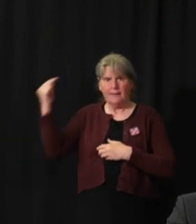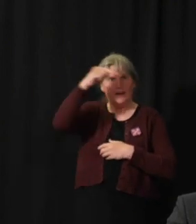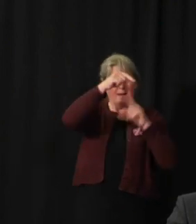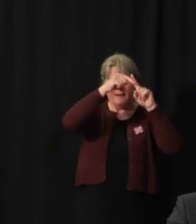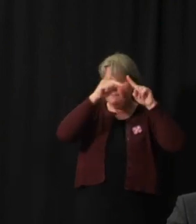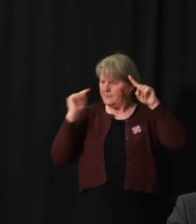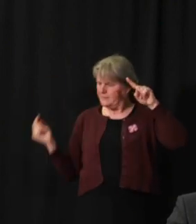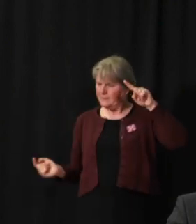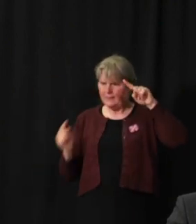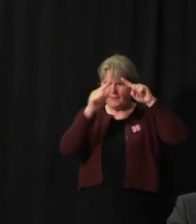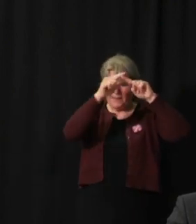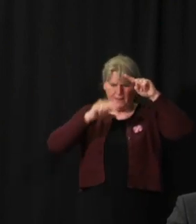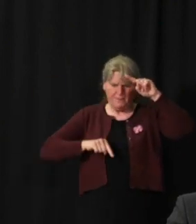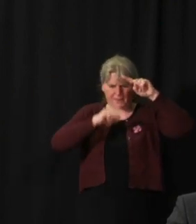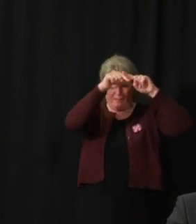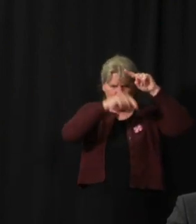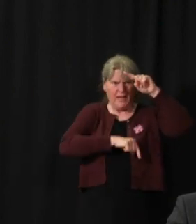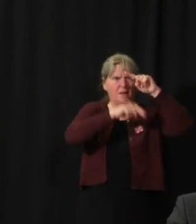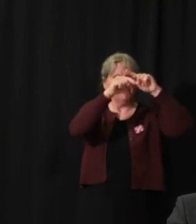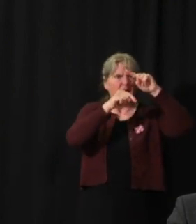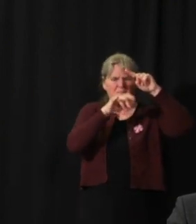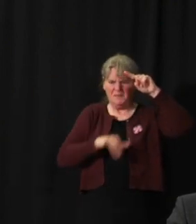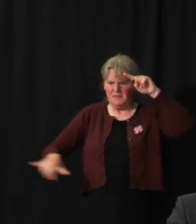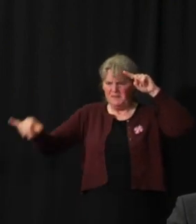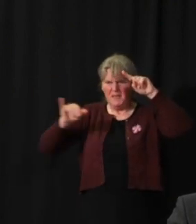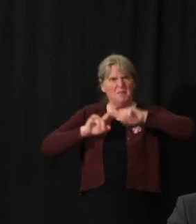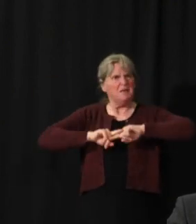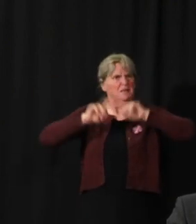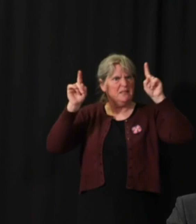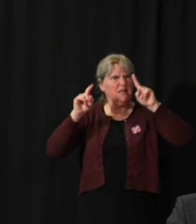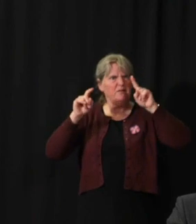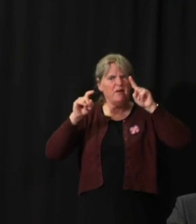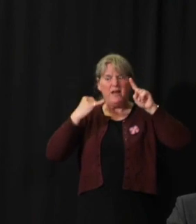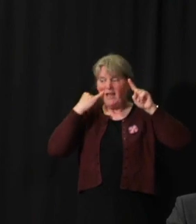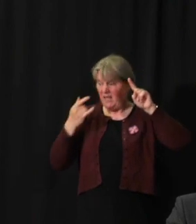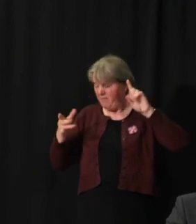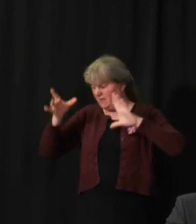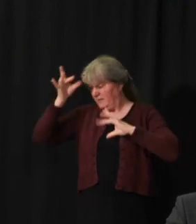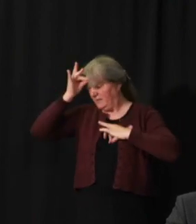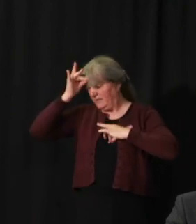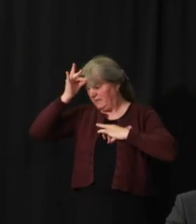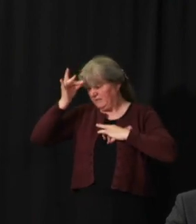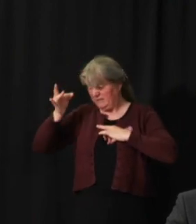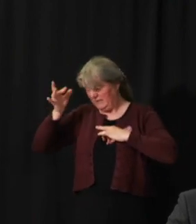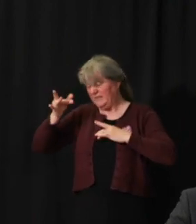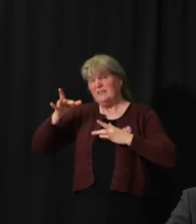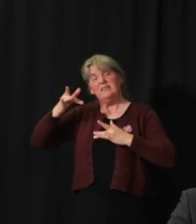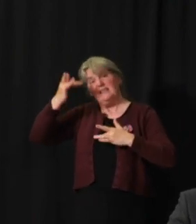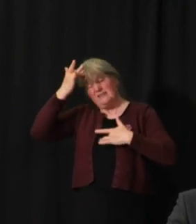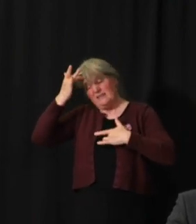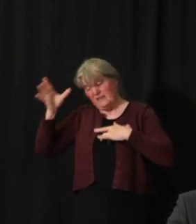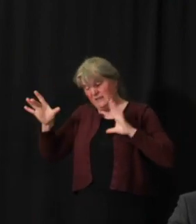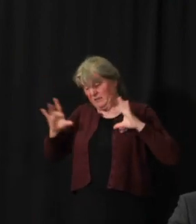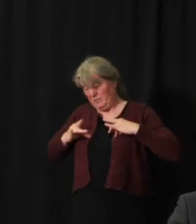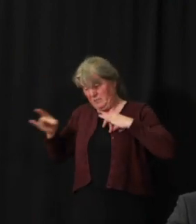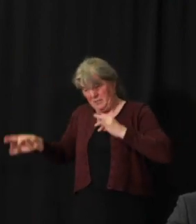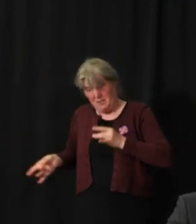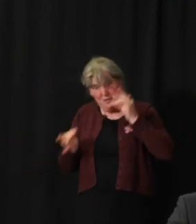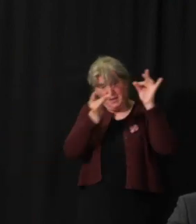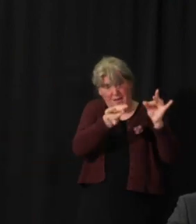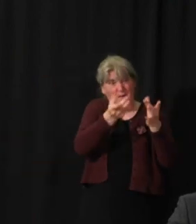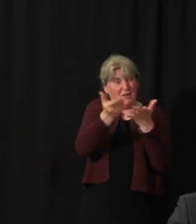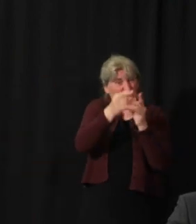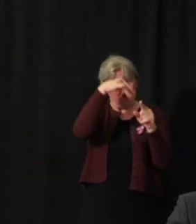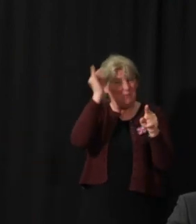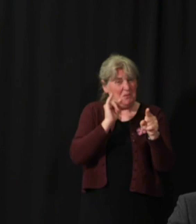then what would that mean for importation and then the potential for COVID spread within Yukon. And